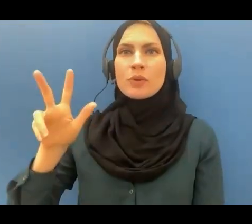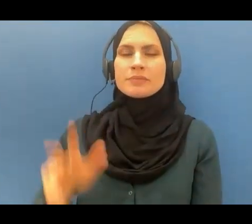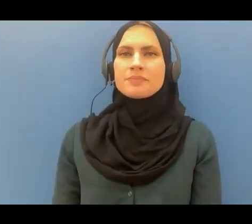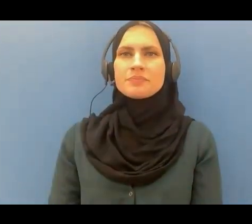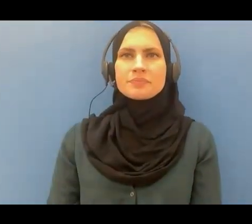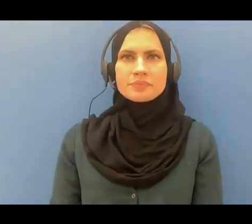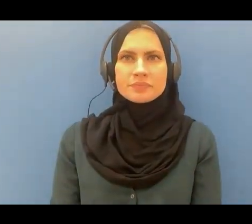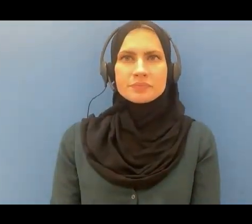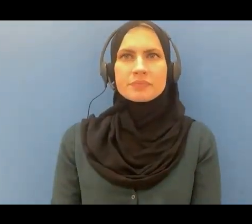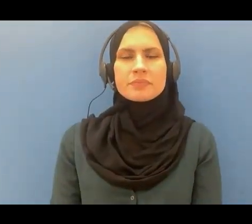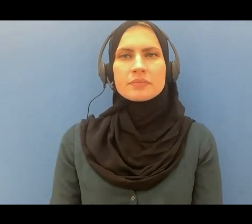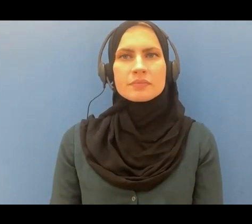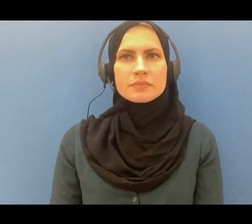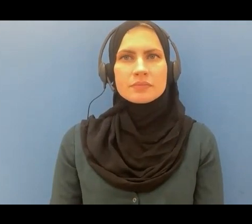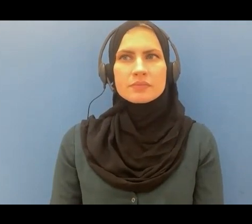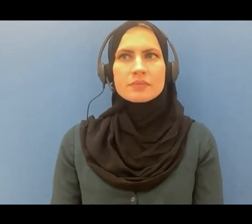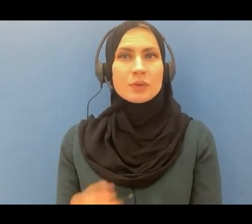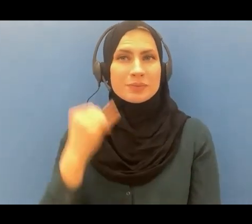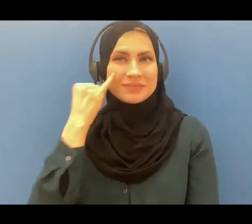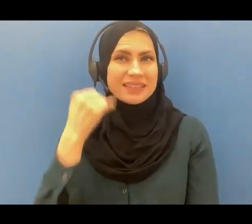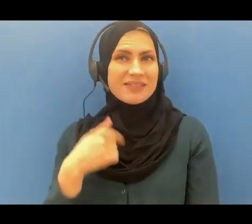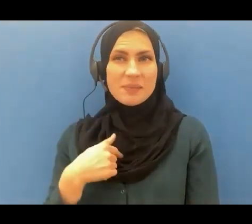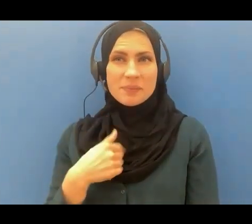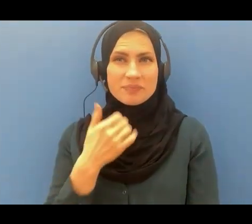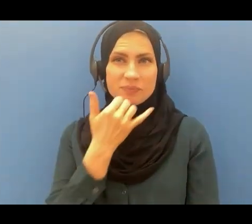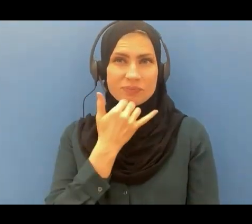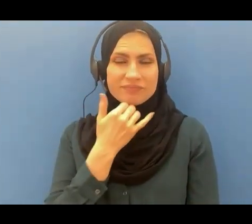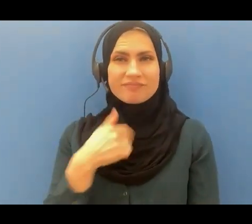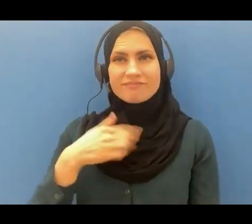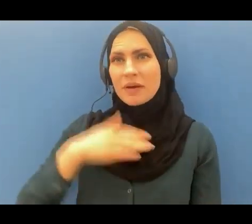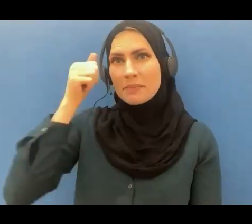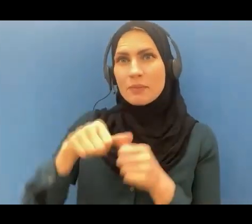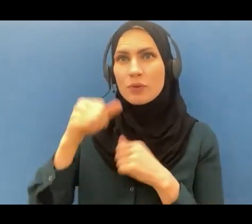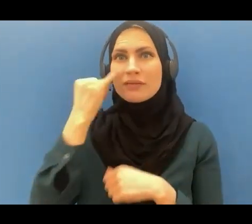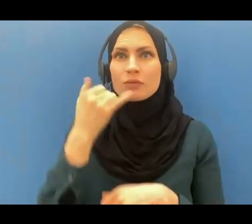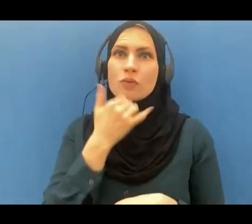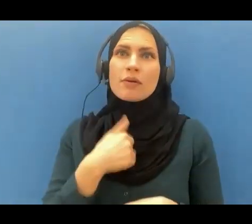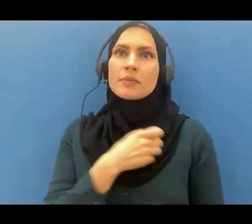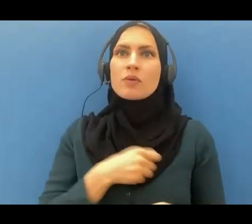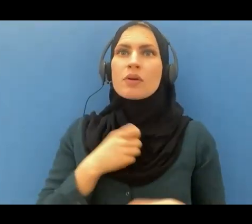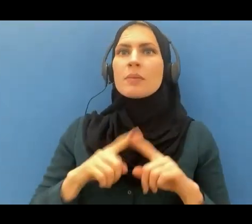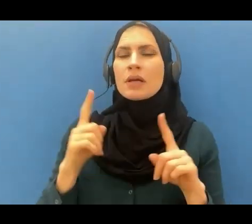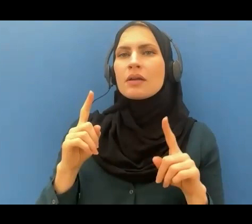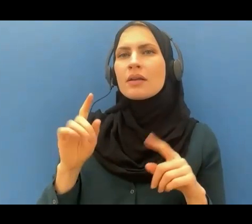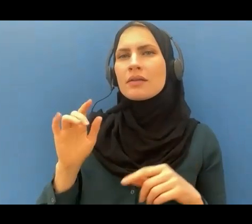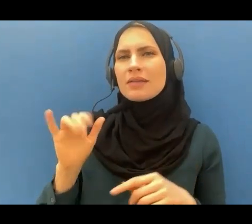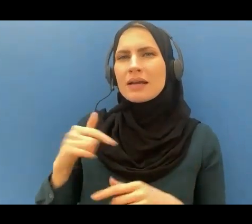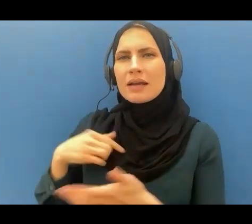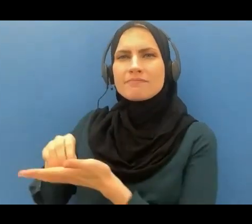So if my memory is incorrect, sorry, but I have this recorded at my end, but the